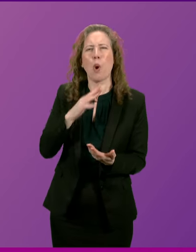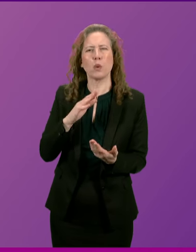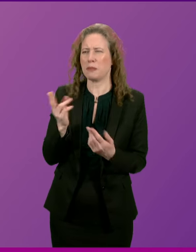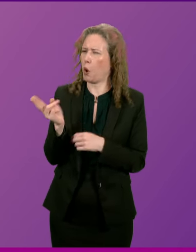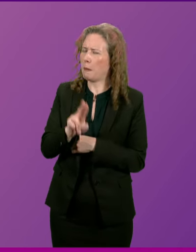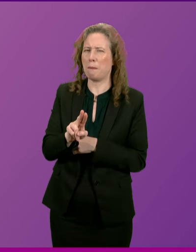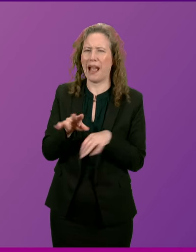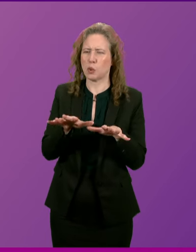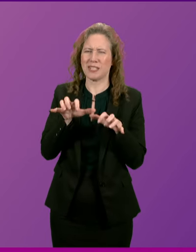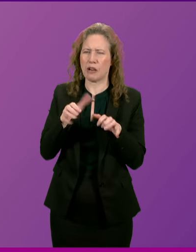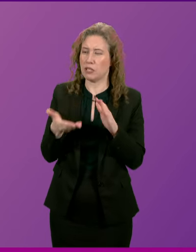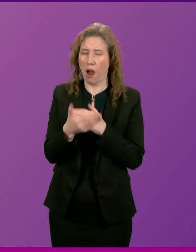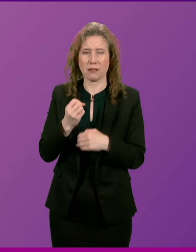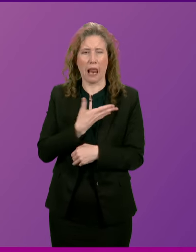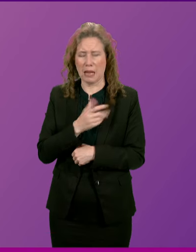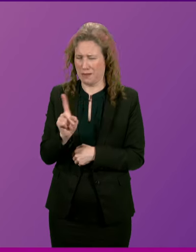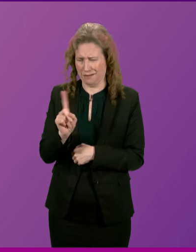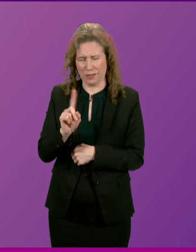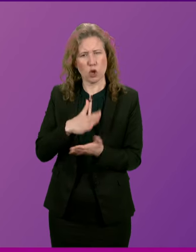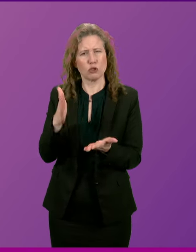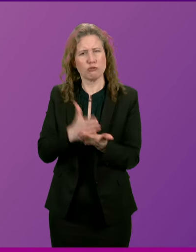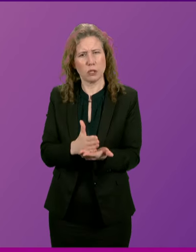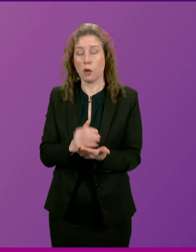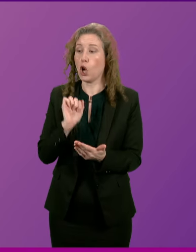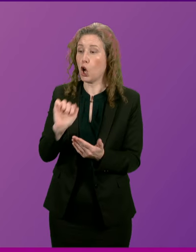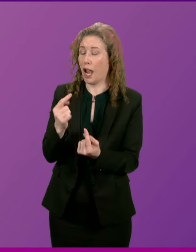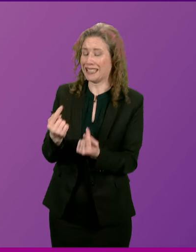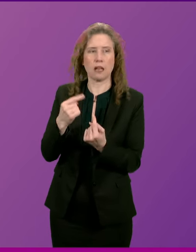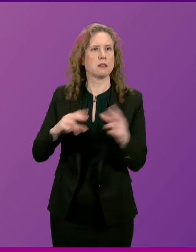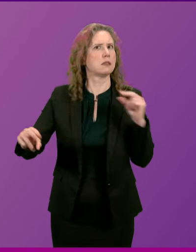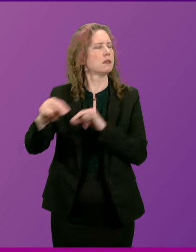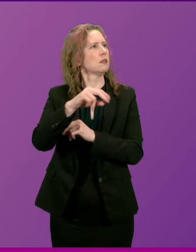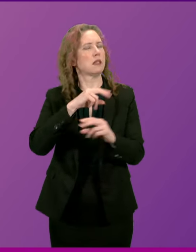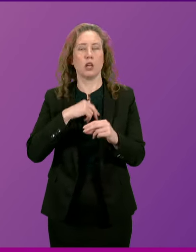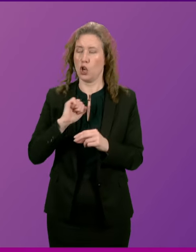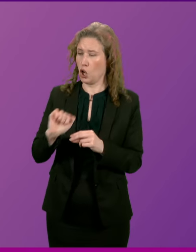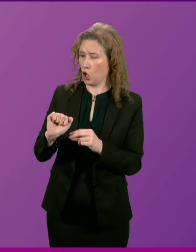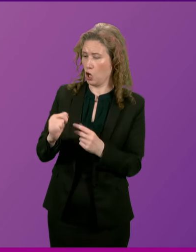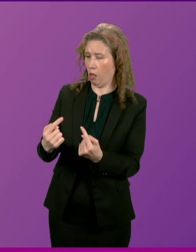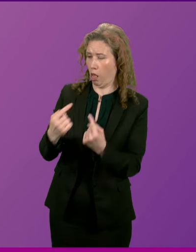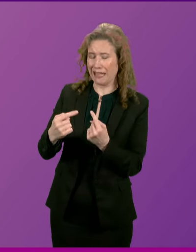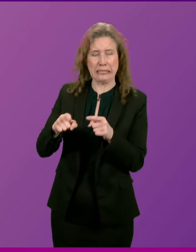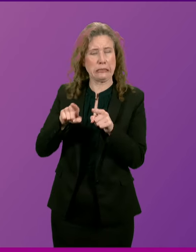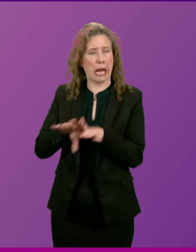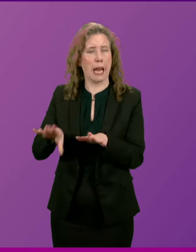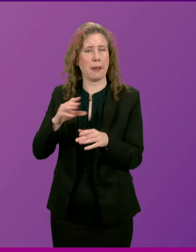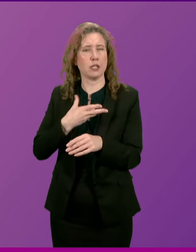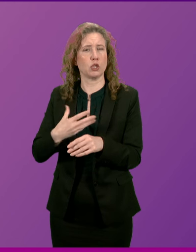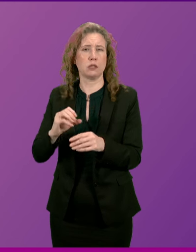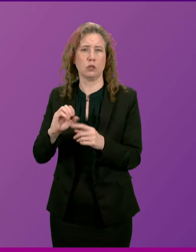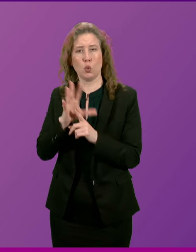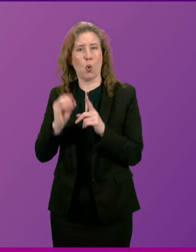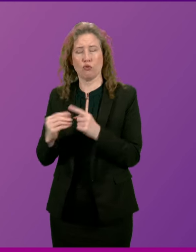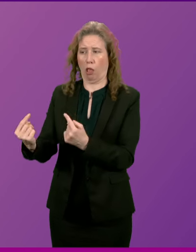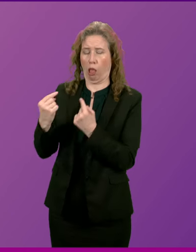austerity under Labour. Do you know, her attack is straight out of the Tory playbook. And is she not aware